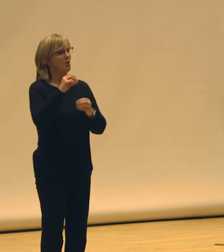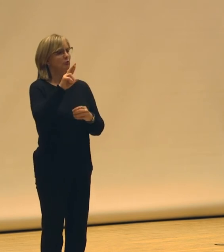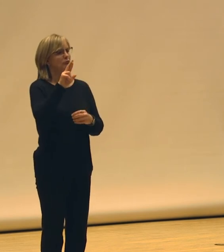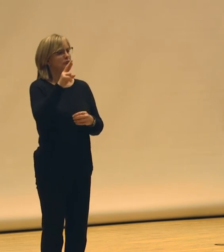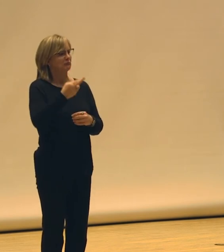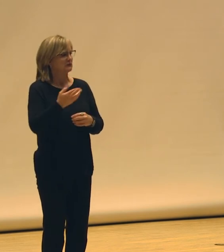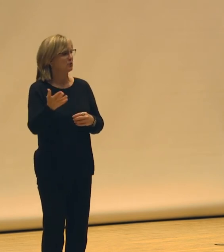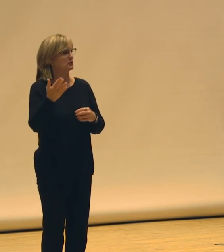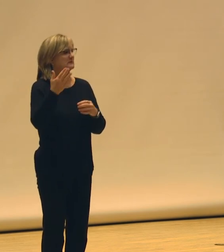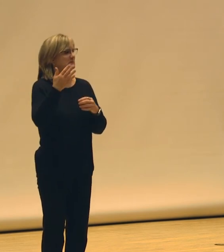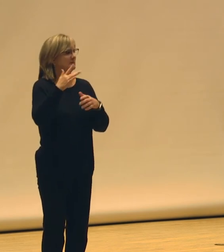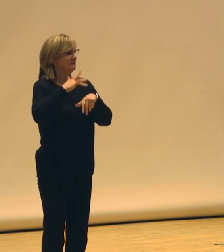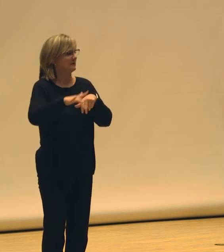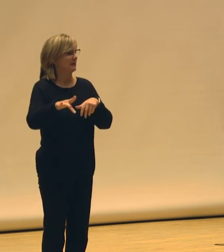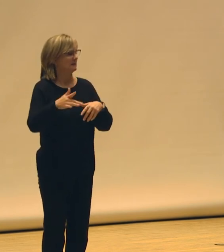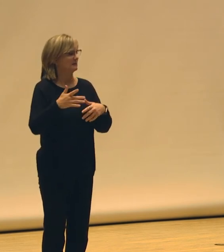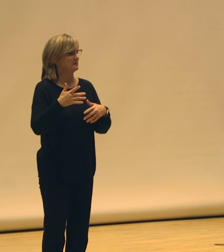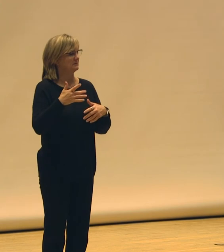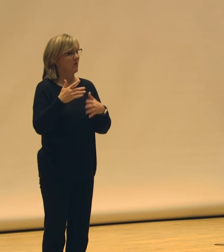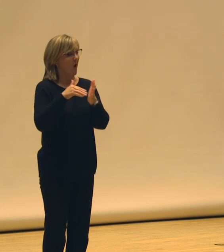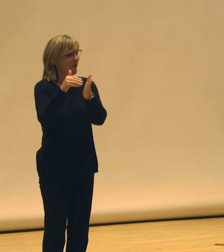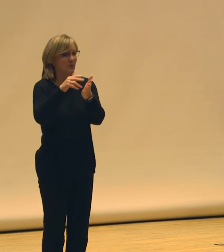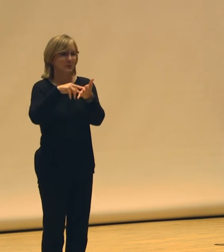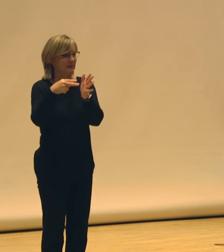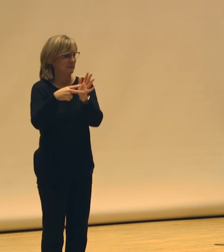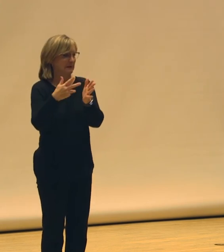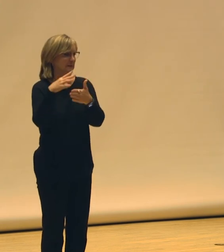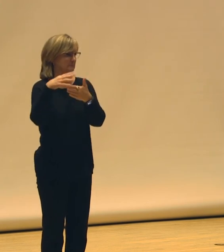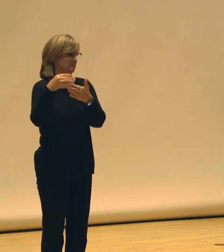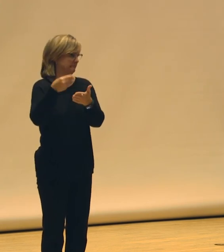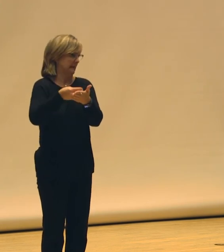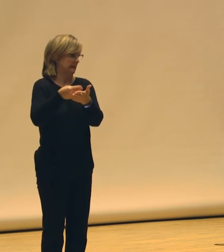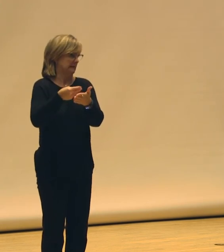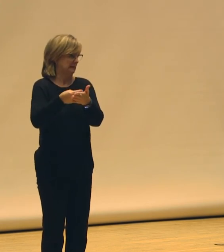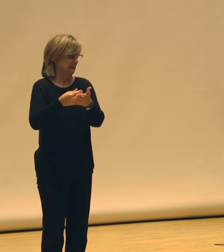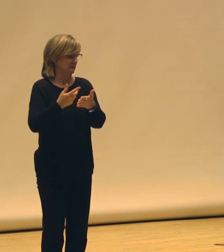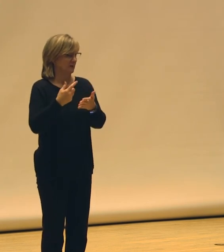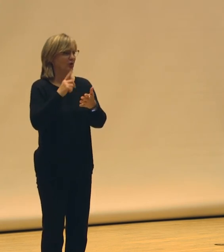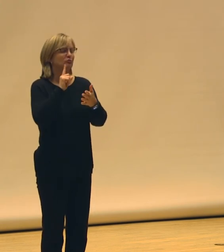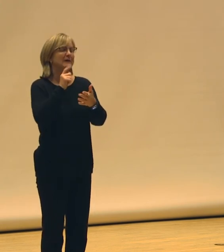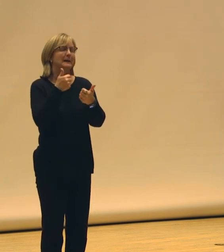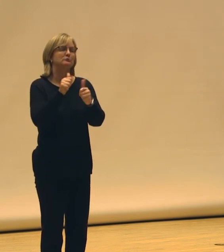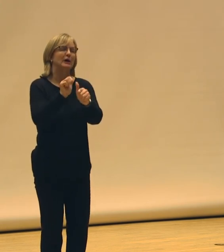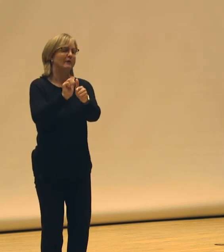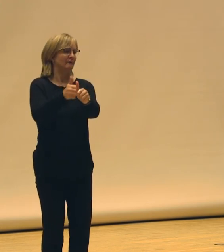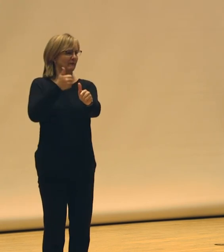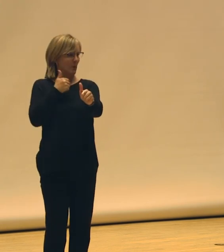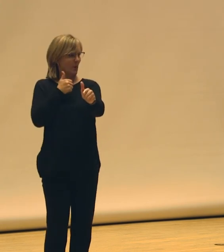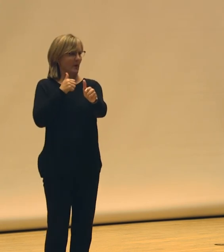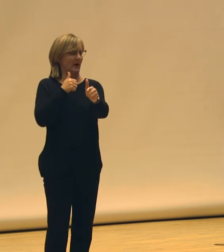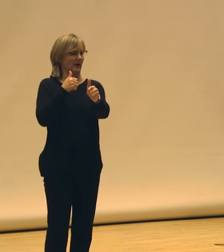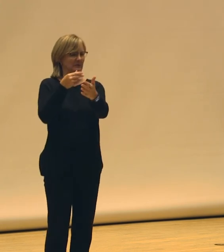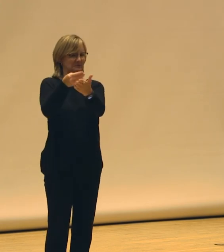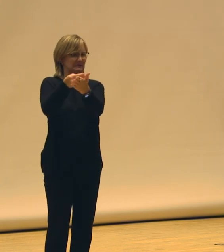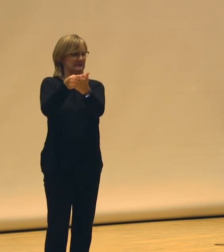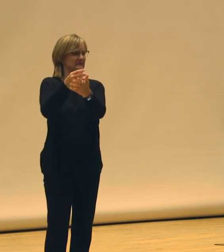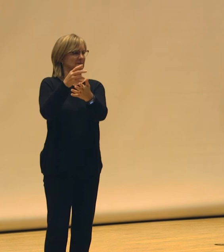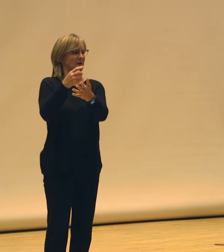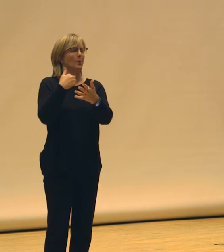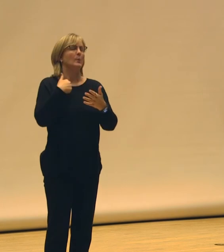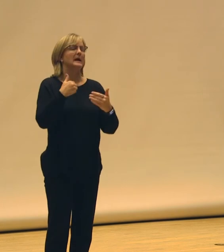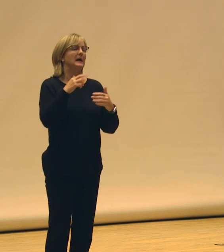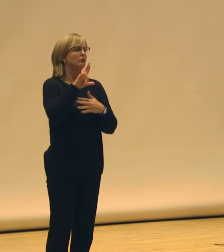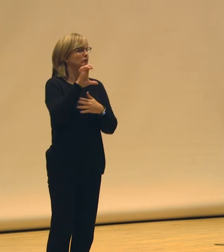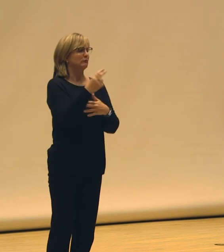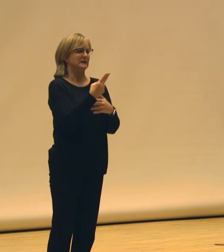which is so often dollars. And I'm really trying to pull myself away from dollars as resource because we are rich with